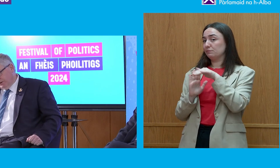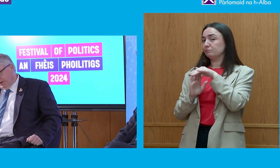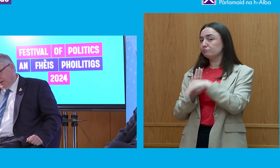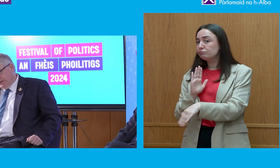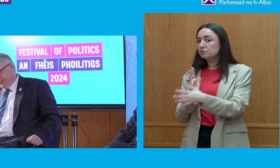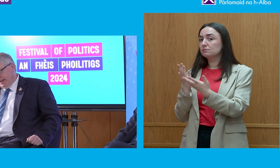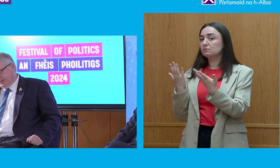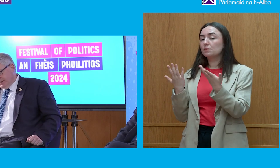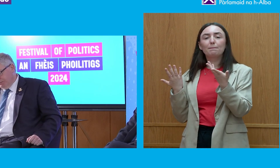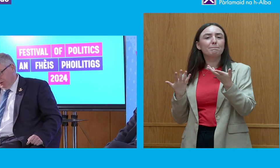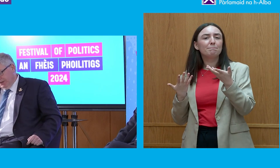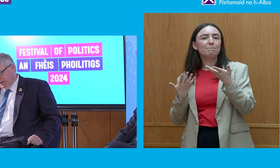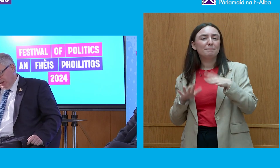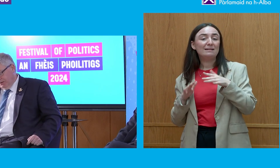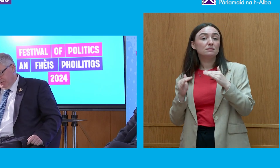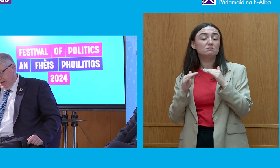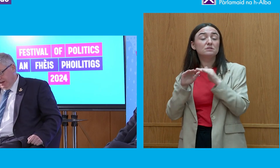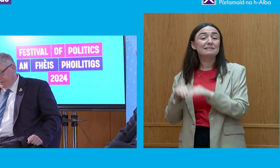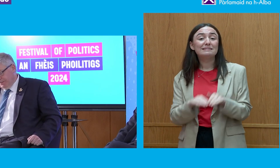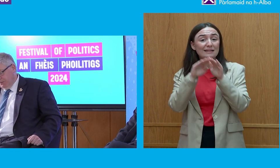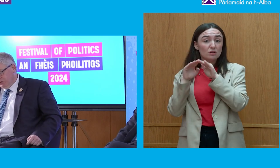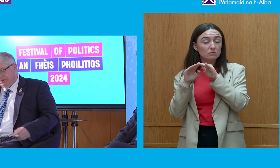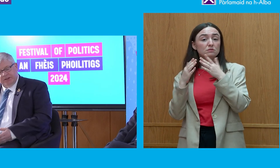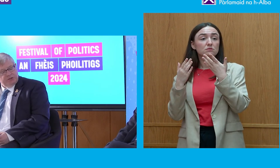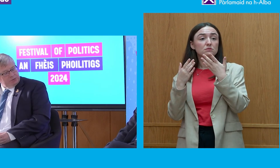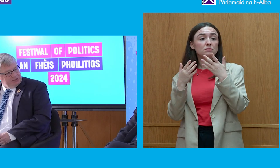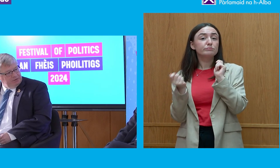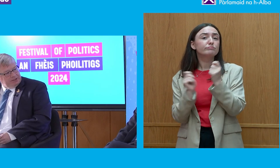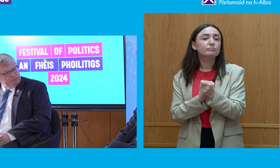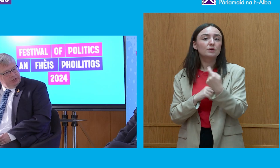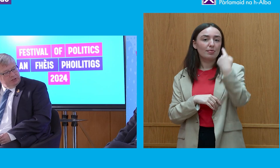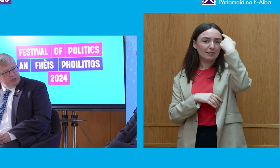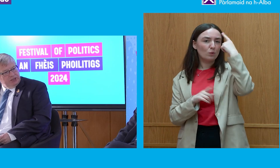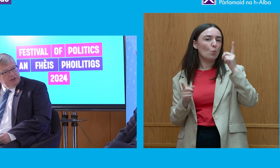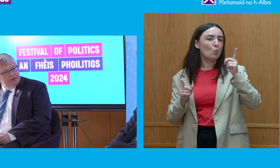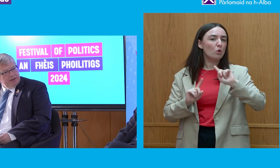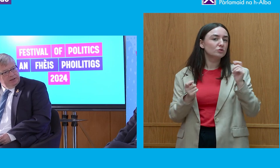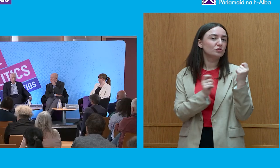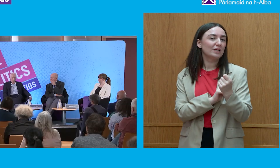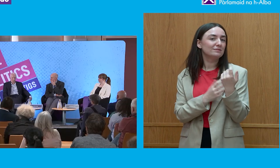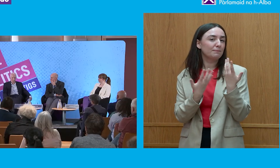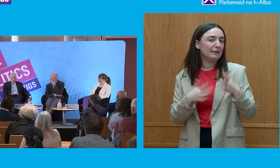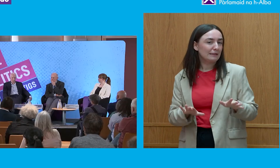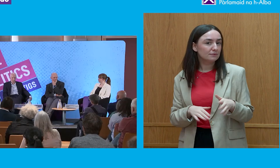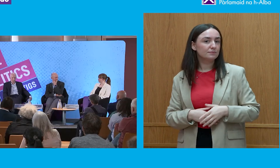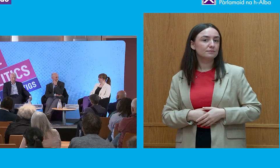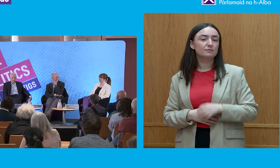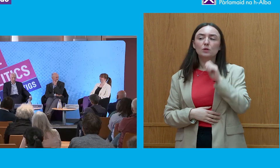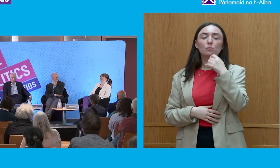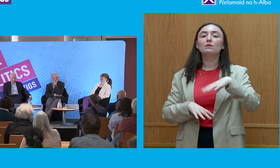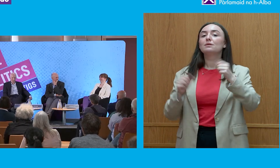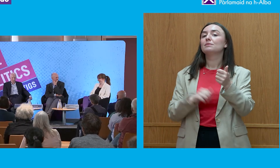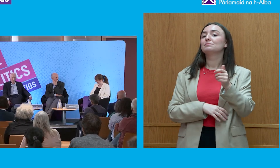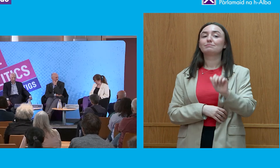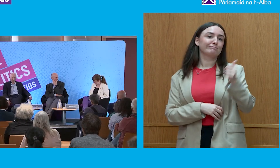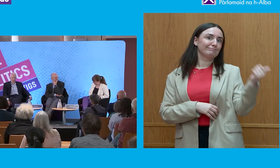on the standards in public life, and what do you think those specific changes are? I'm going to start at the far end again,